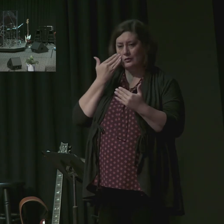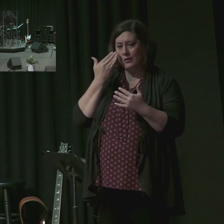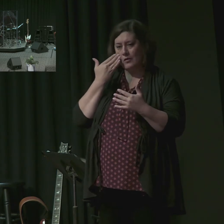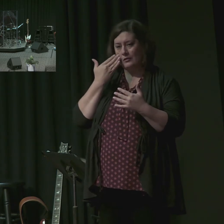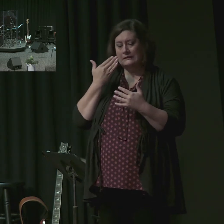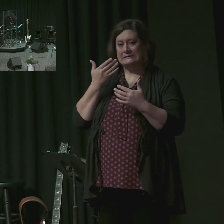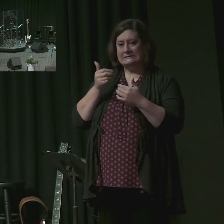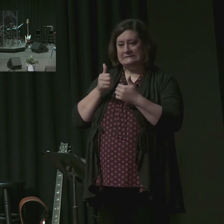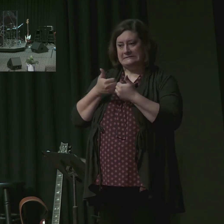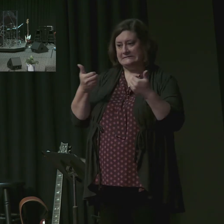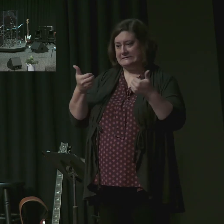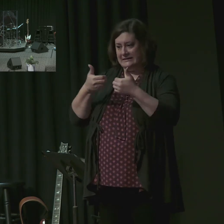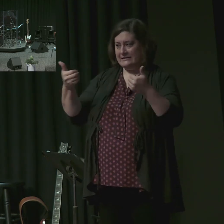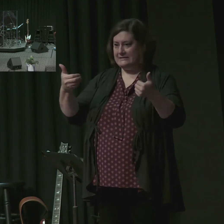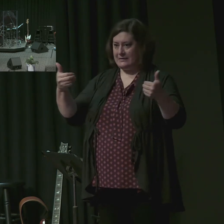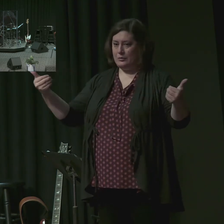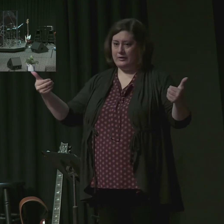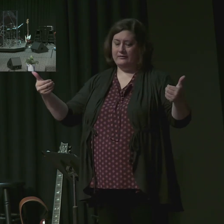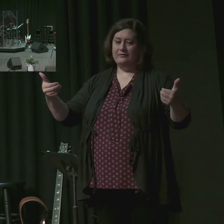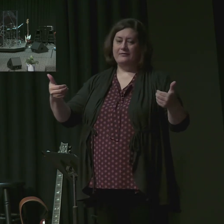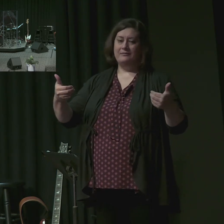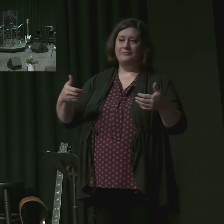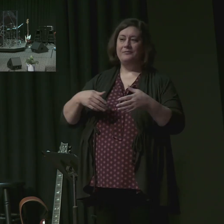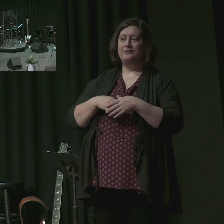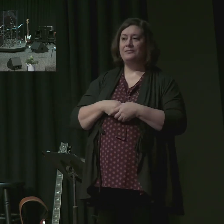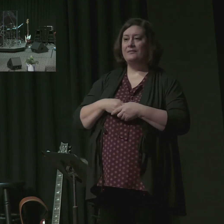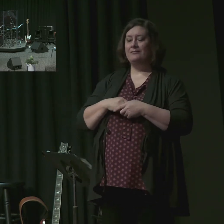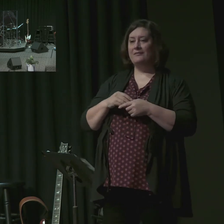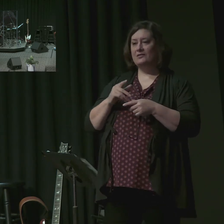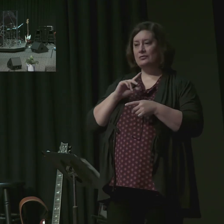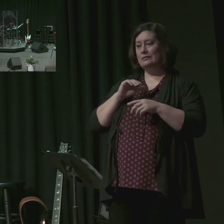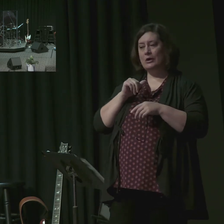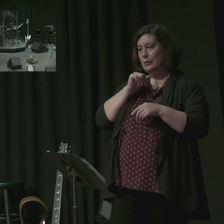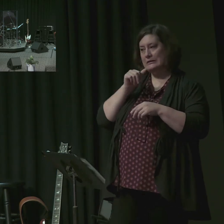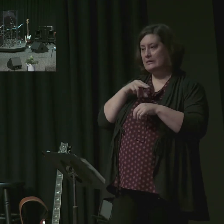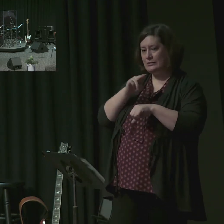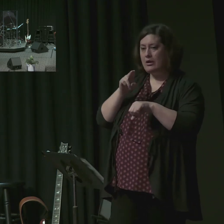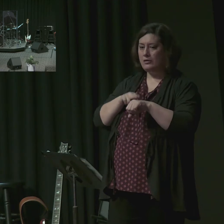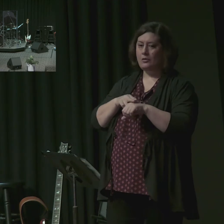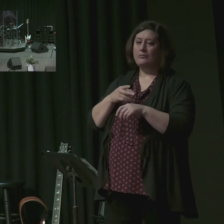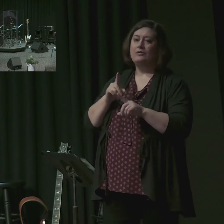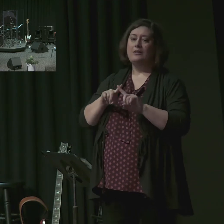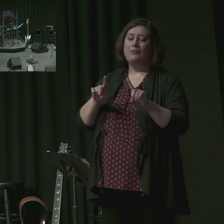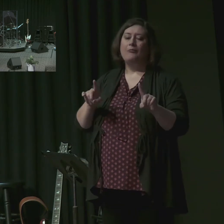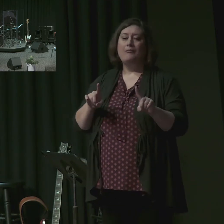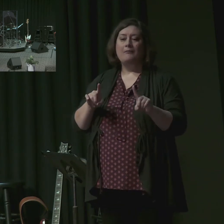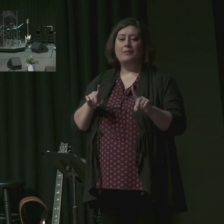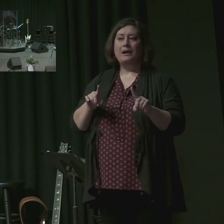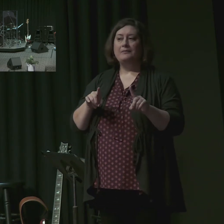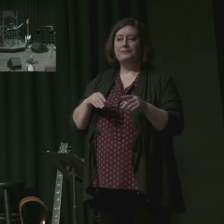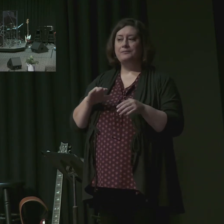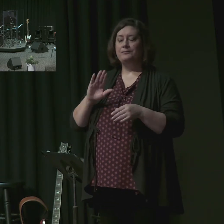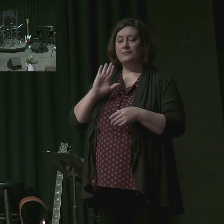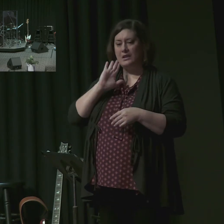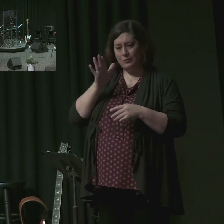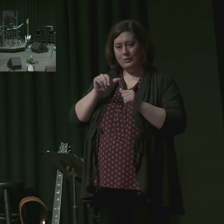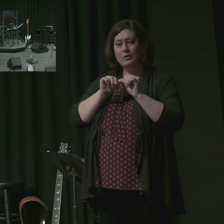preach a charge to John and to all of the elders to remind us of our